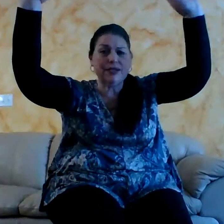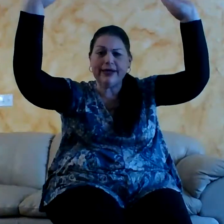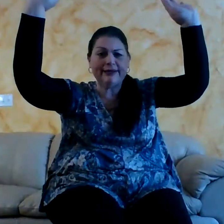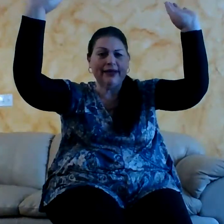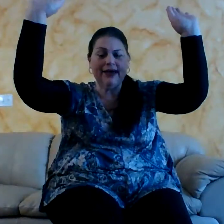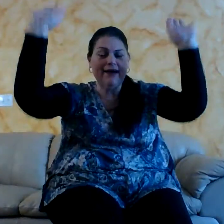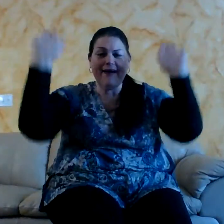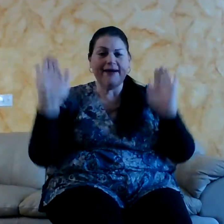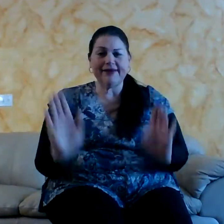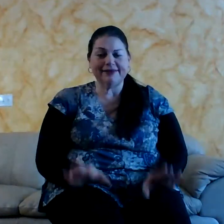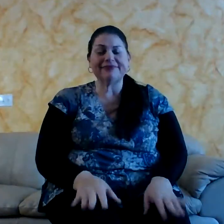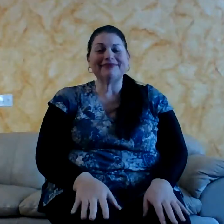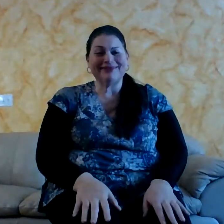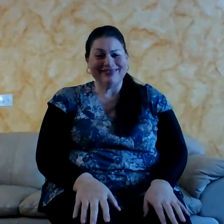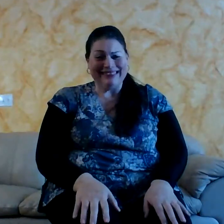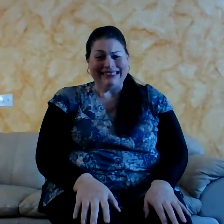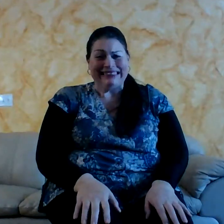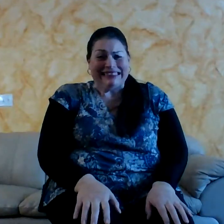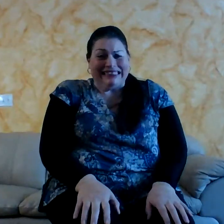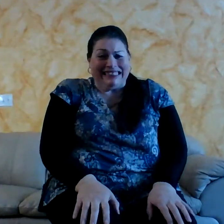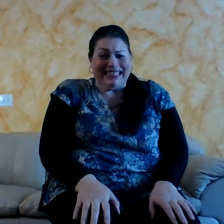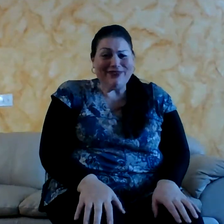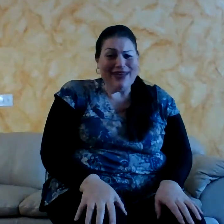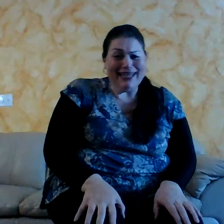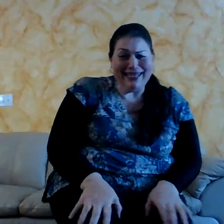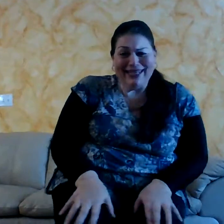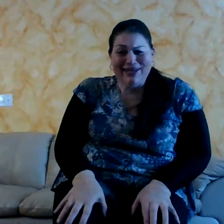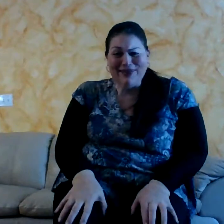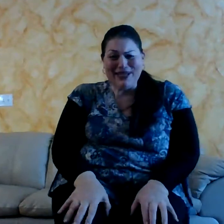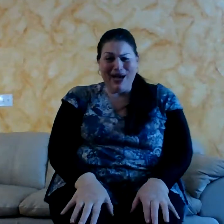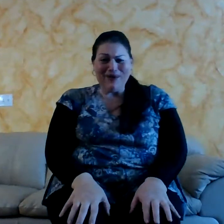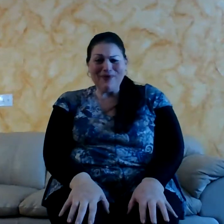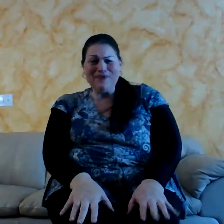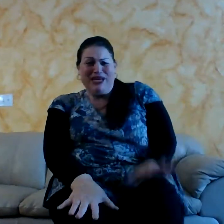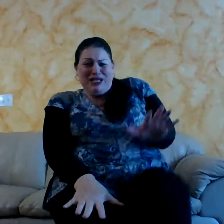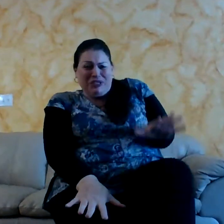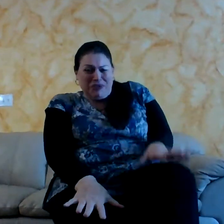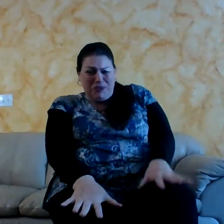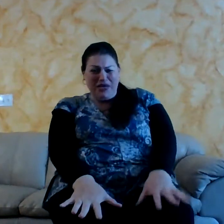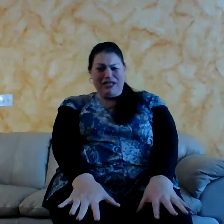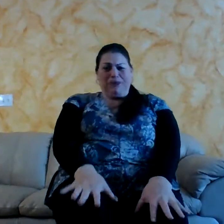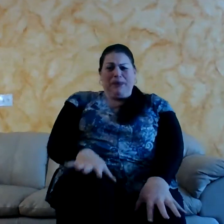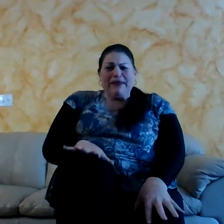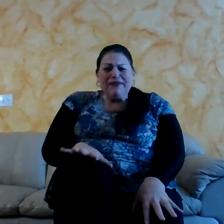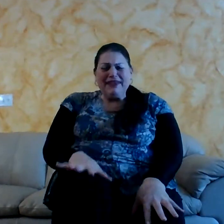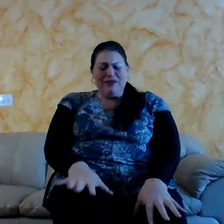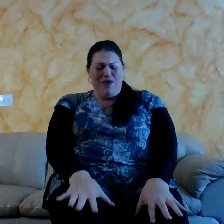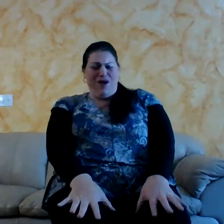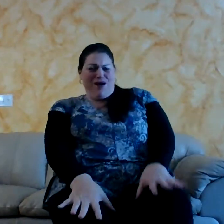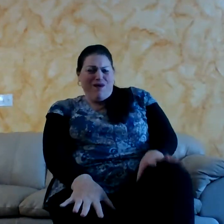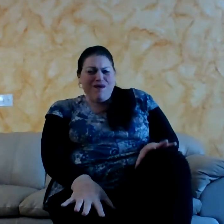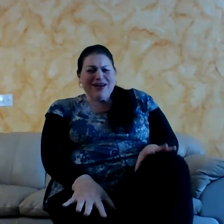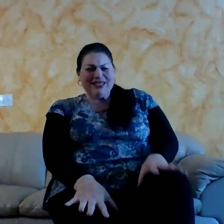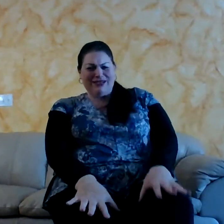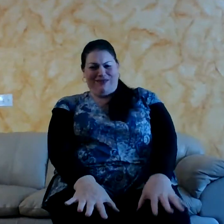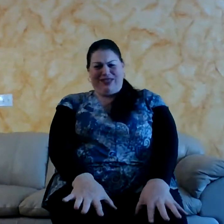it. We're just going to have to go through it. Get ready. Here we go. Squish. Big feet. Squish.